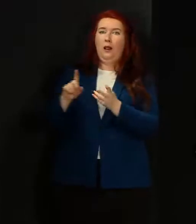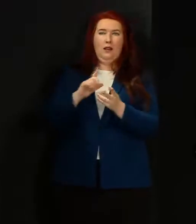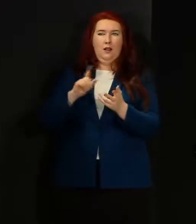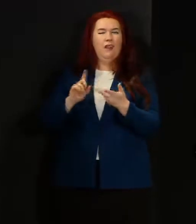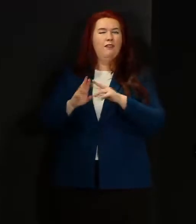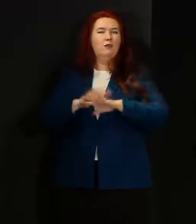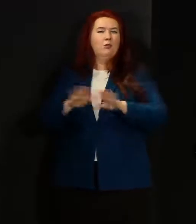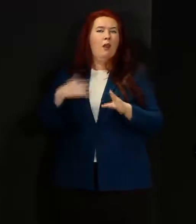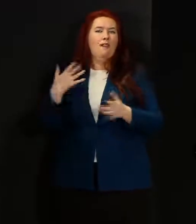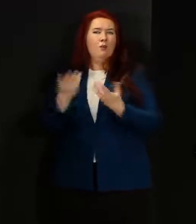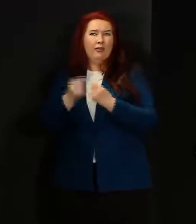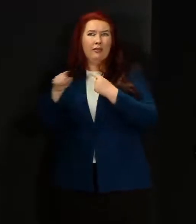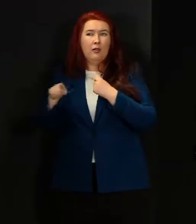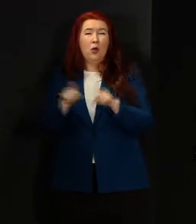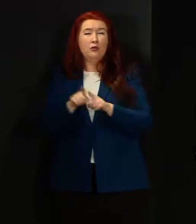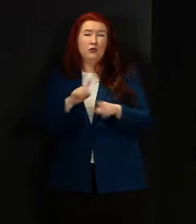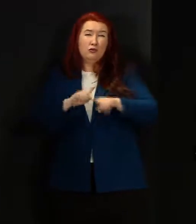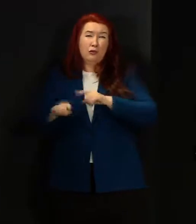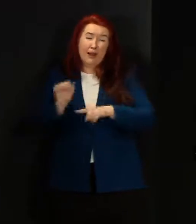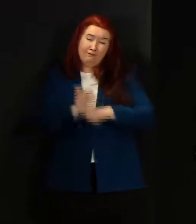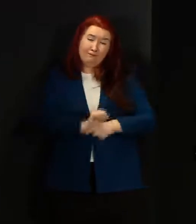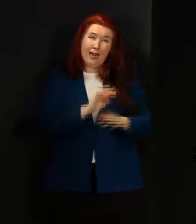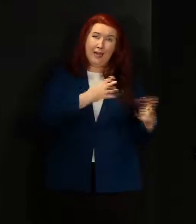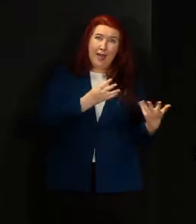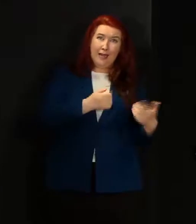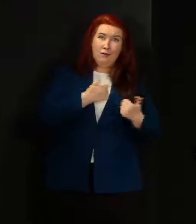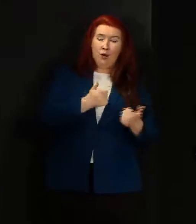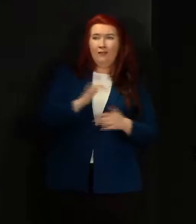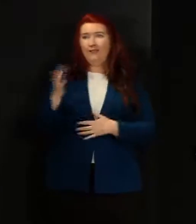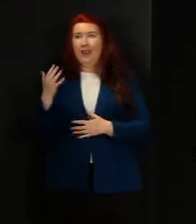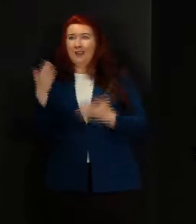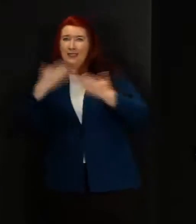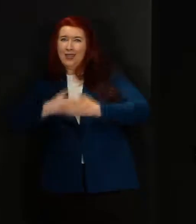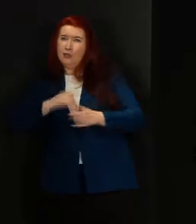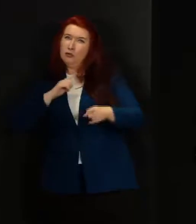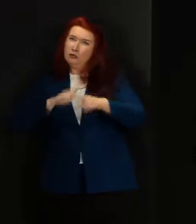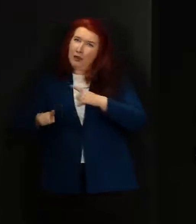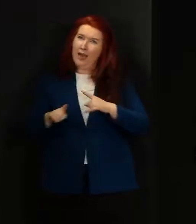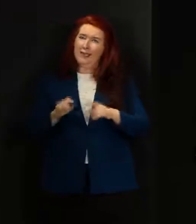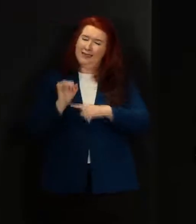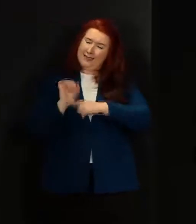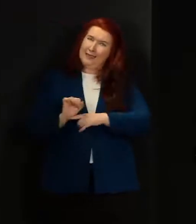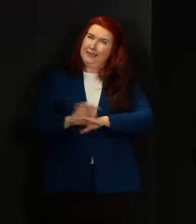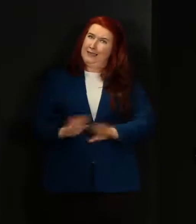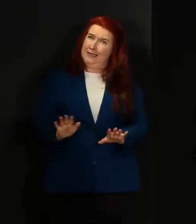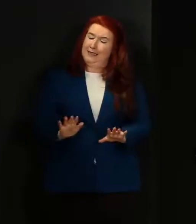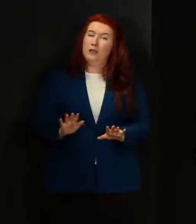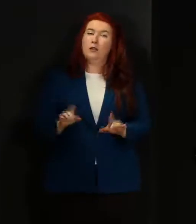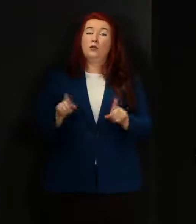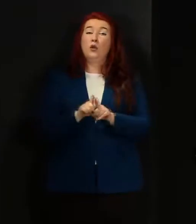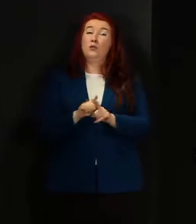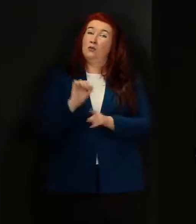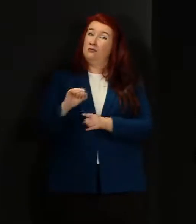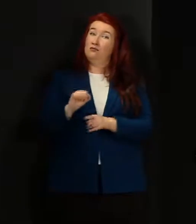Travel at off-peak times if you possibly can and spread your day out. And your workplace should make allowance for that